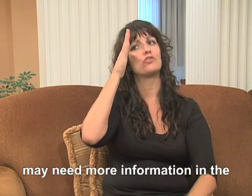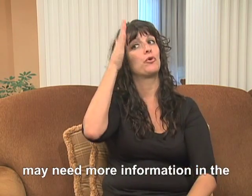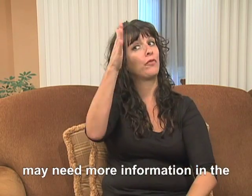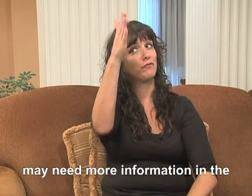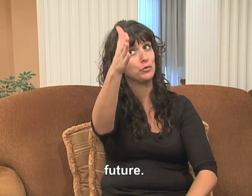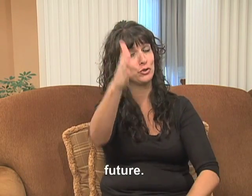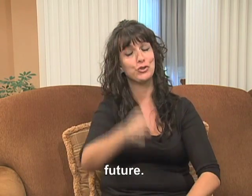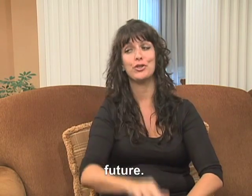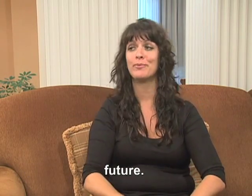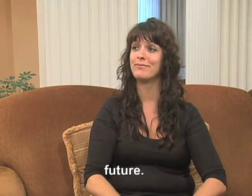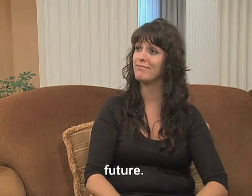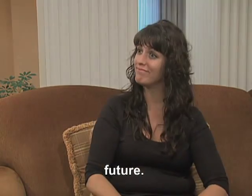in the future. leave and time. a time. You